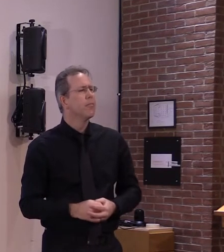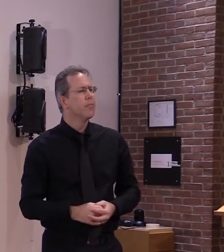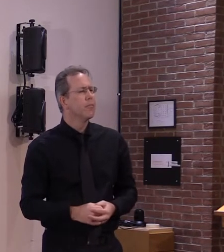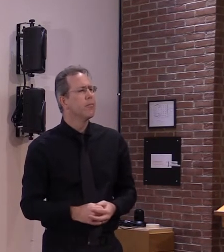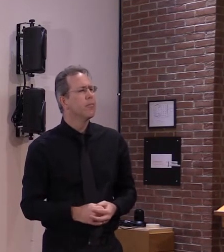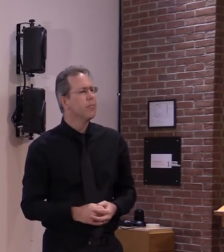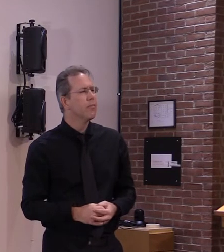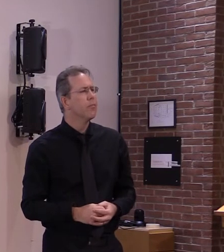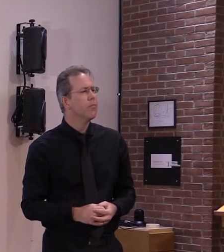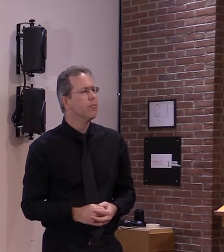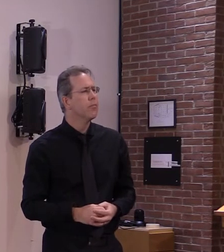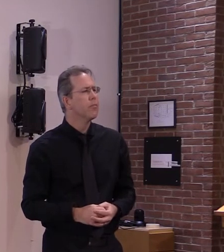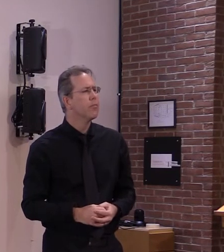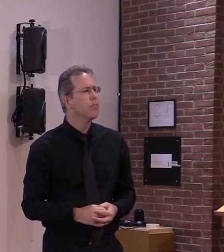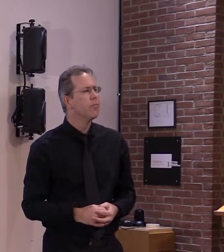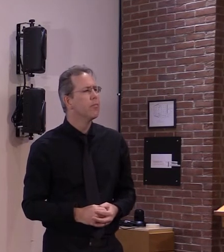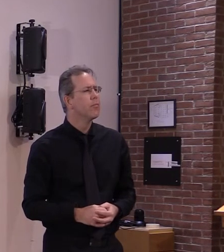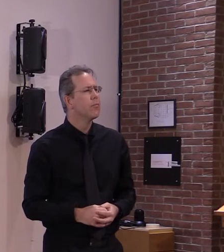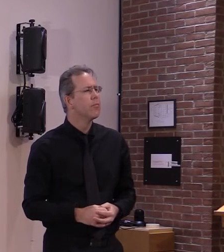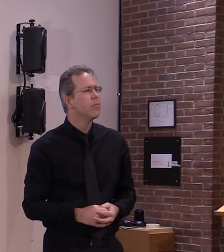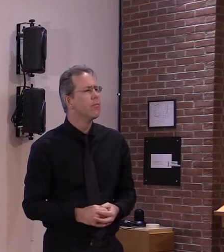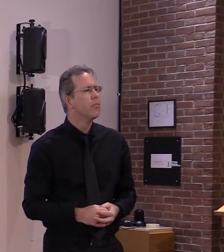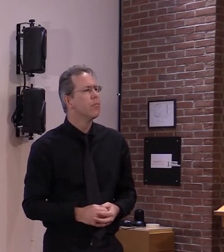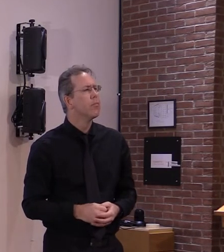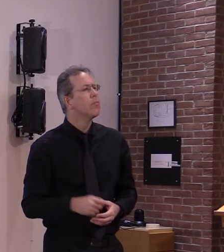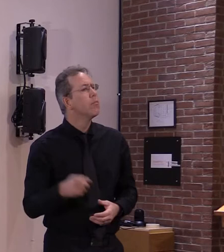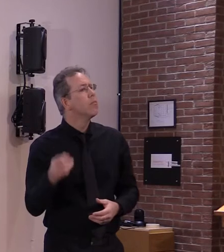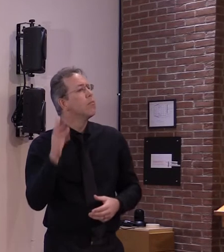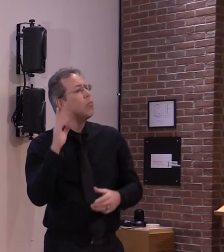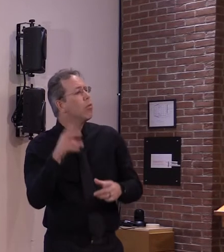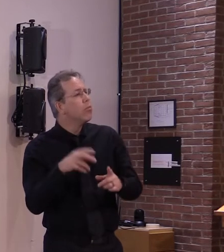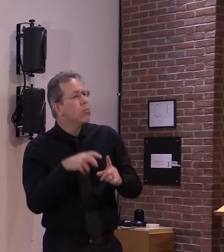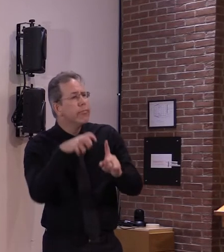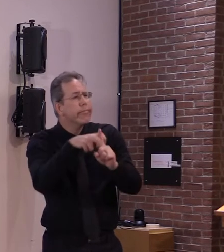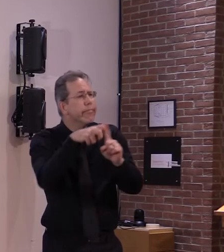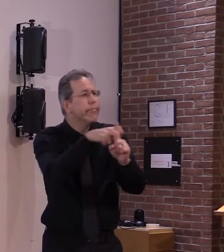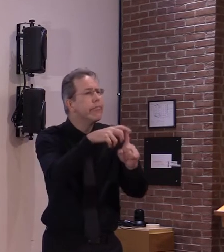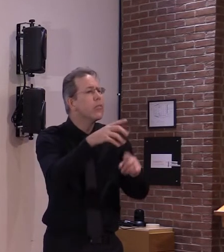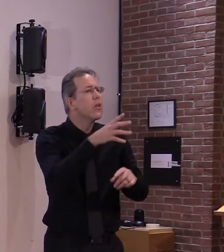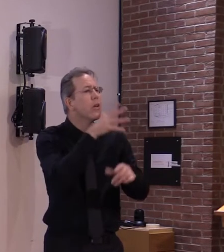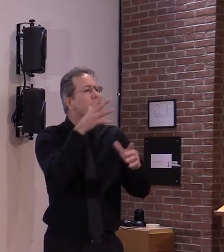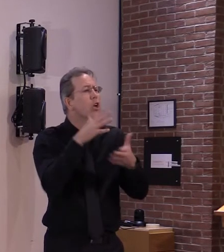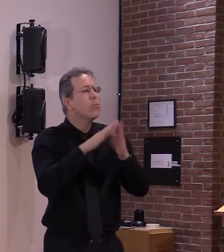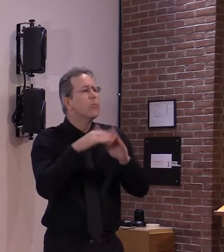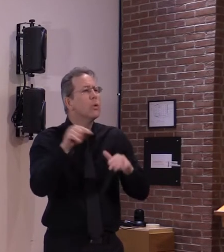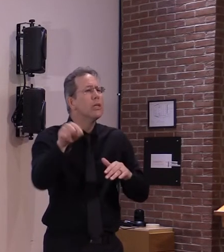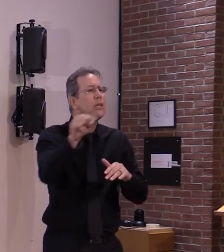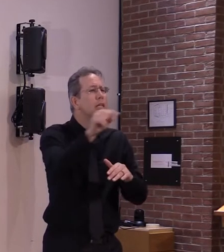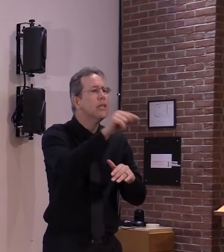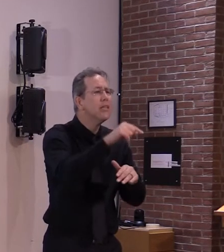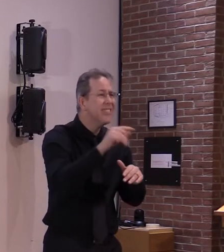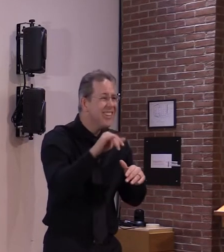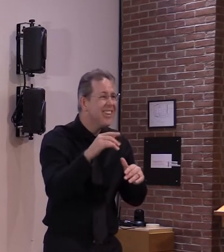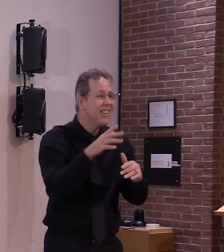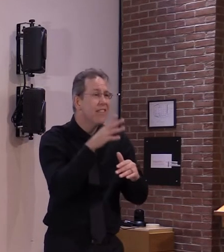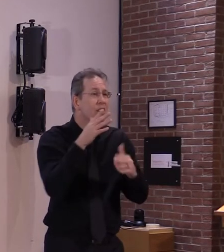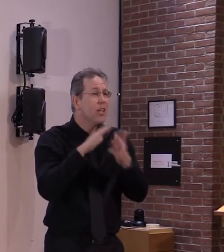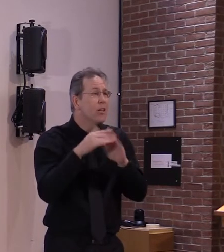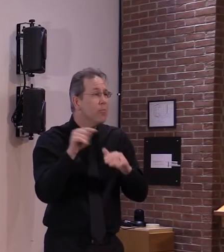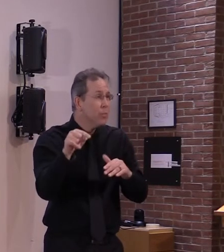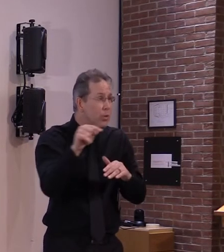we have both citizens american citizens we have documented workers and undocumented